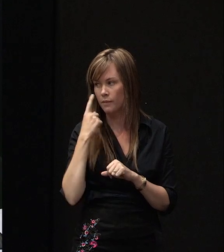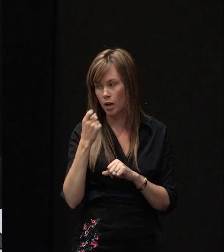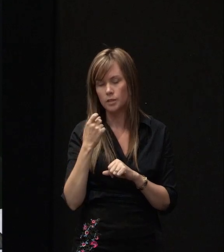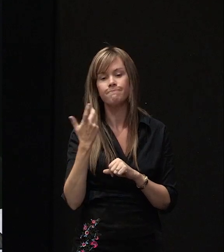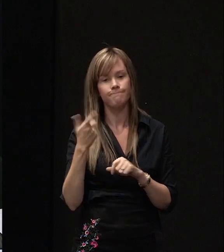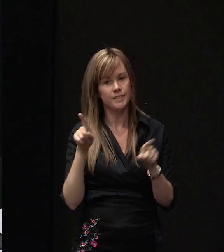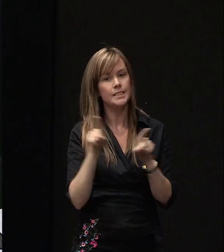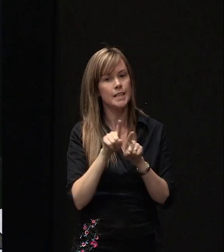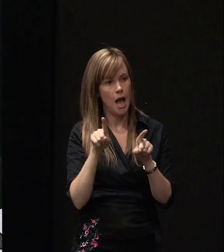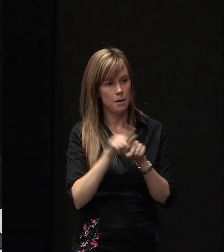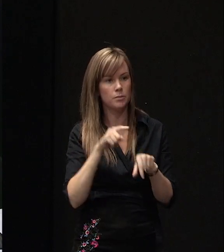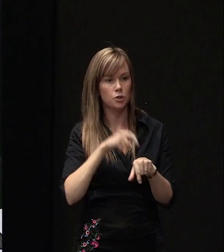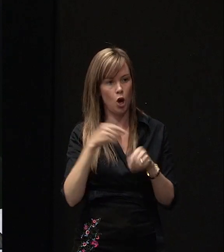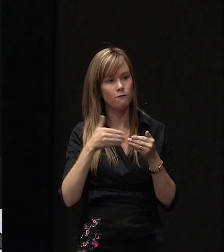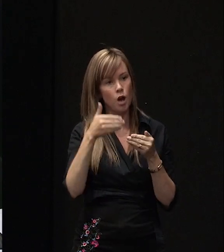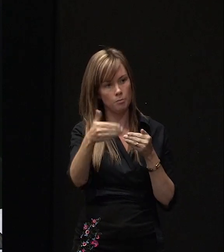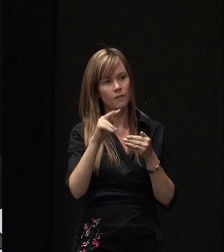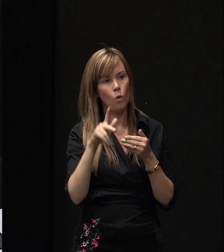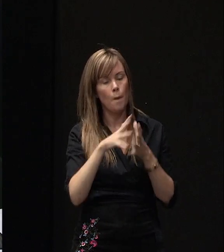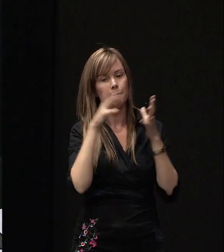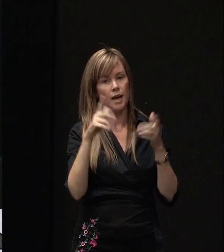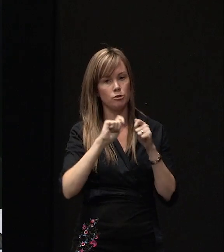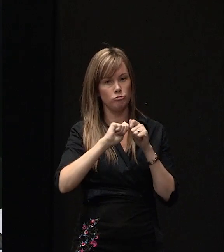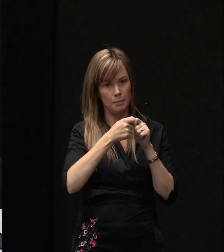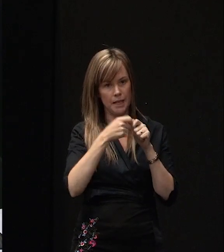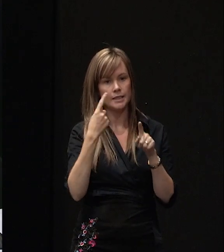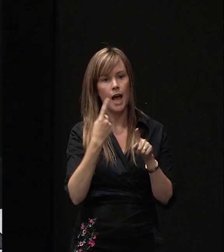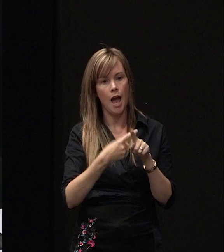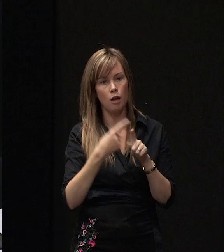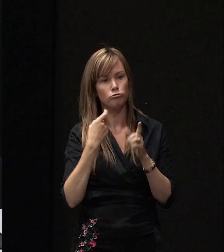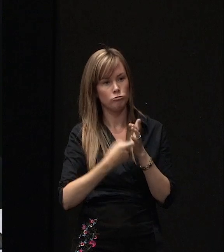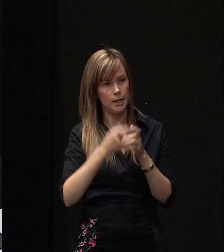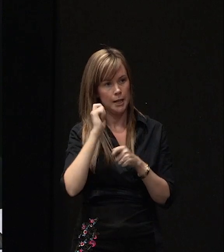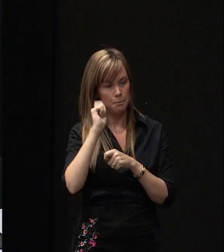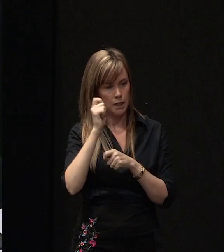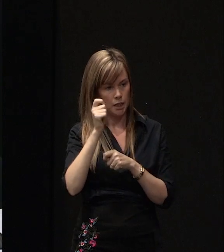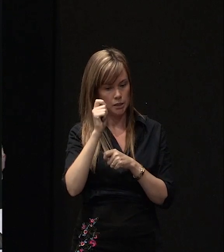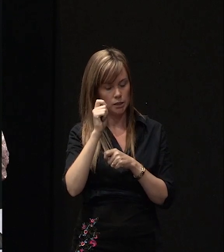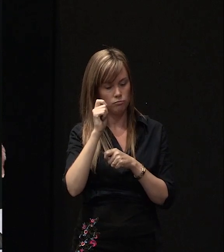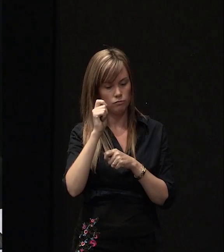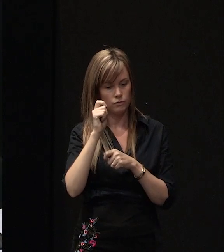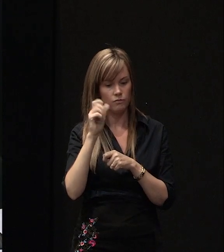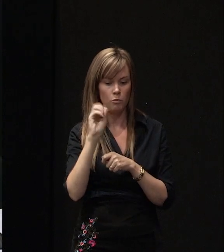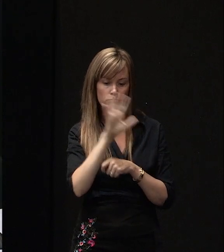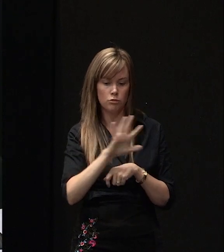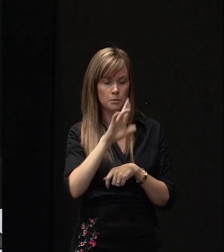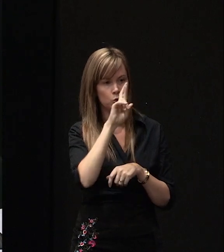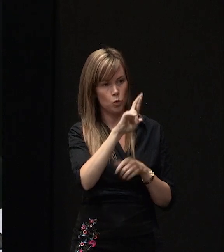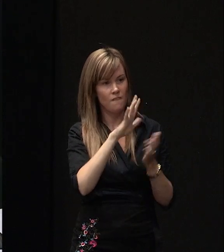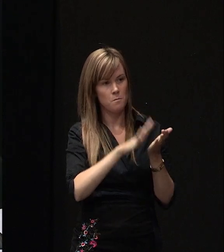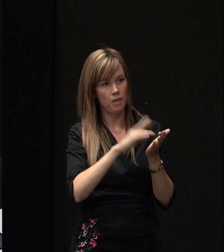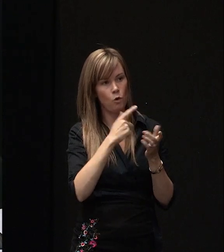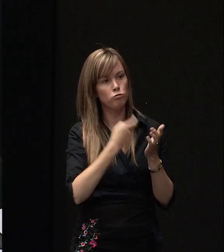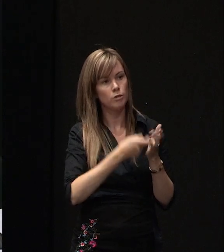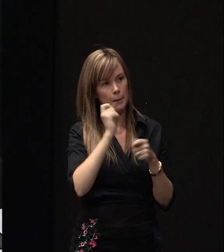same sort of time frames for major repairs and for a rebuild right from approximately 12 months for a